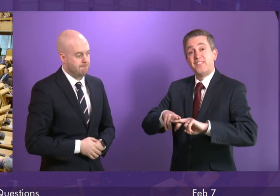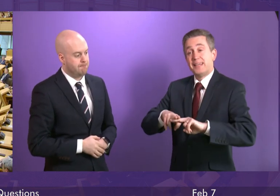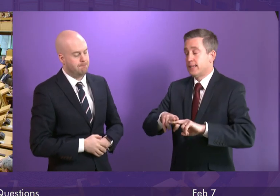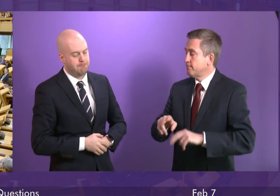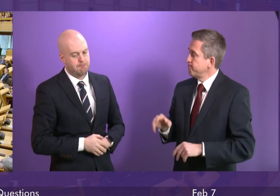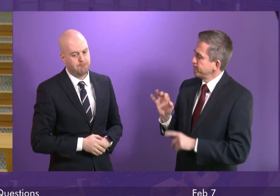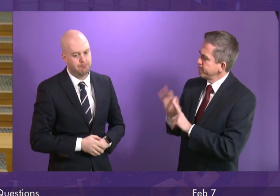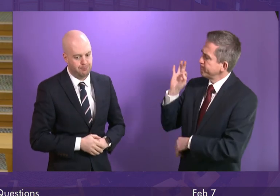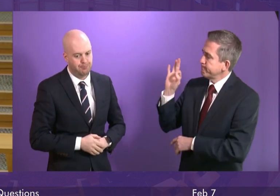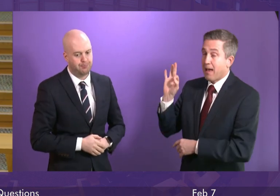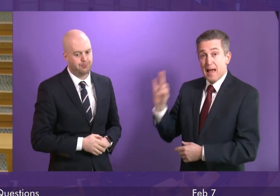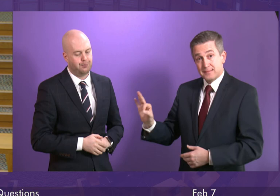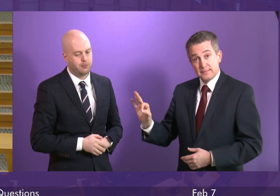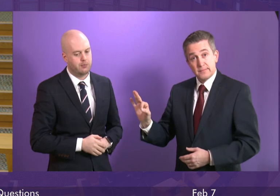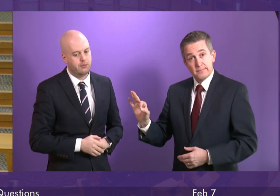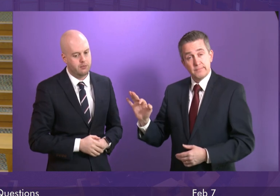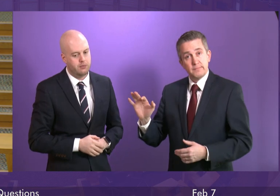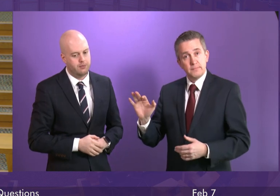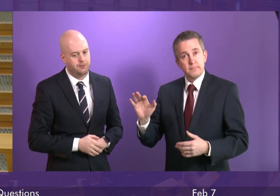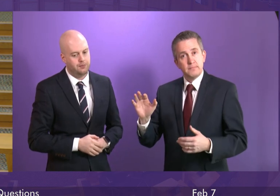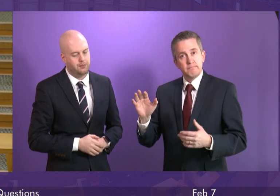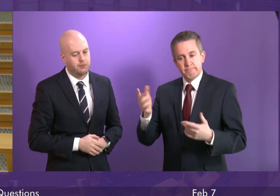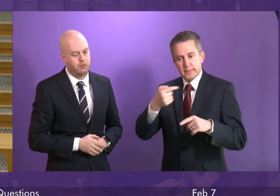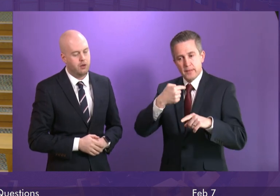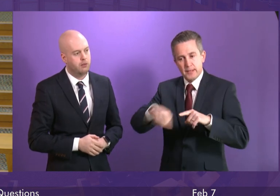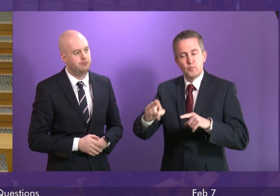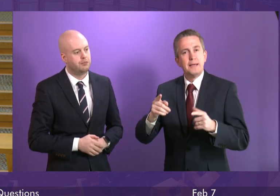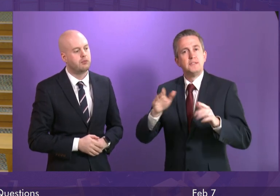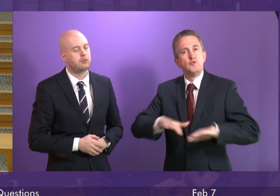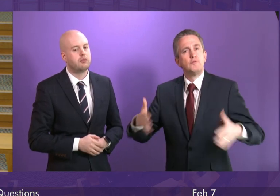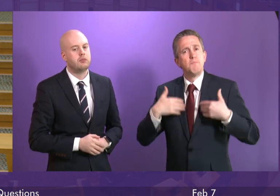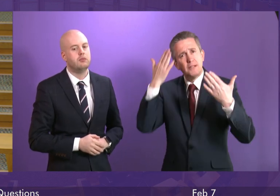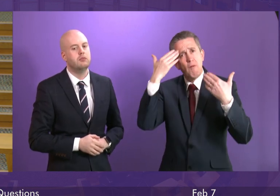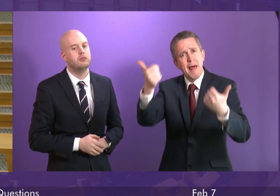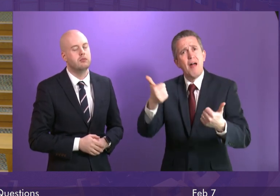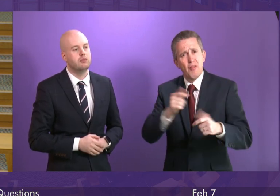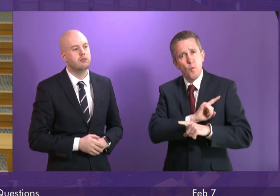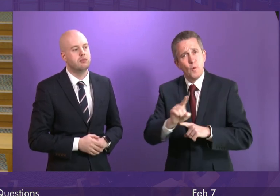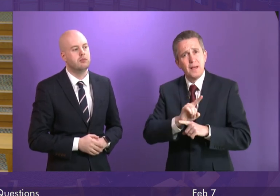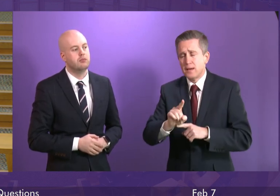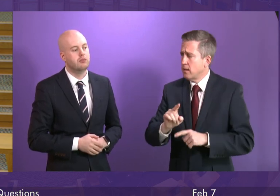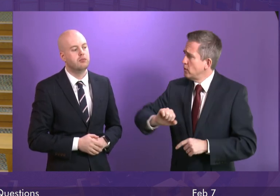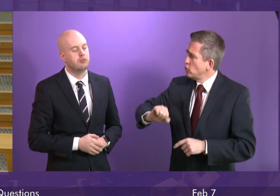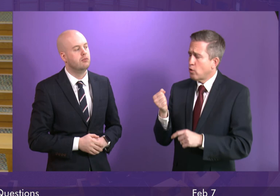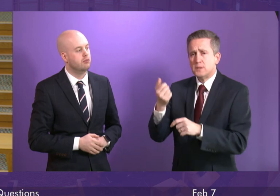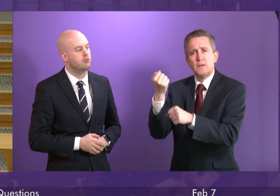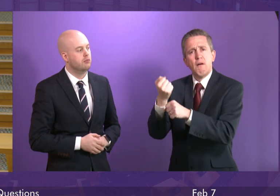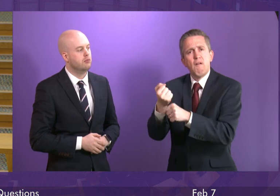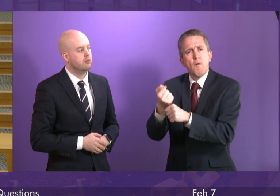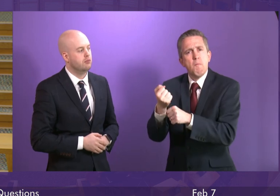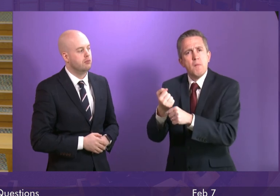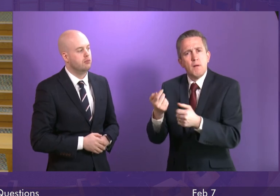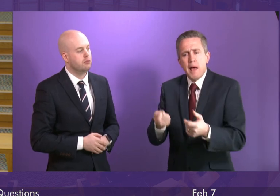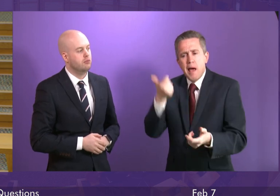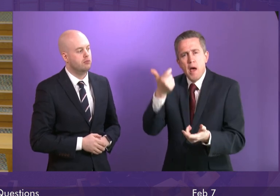To ask the Deputy First Minister in light of it being Children's Mental Health Week what action the Scottish Government is taking to increase the